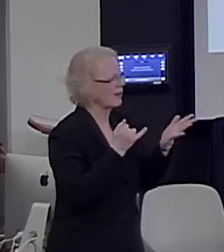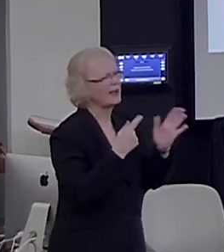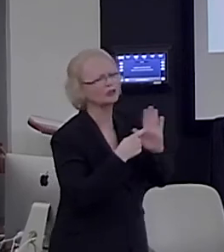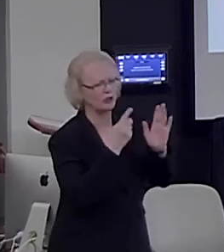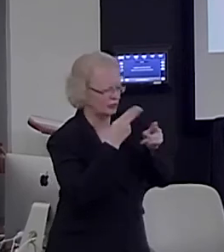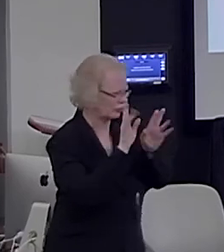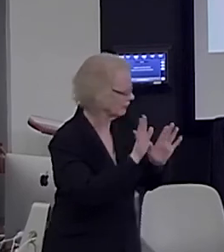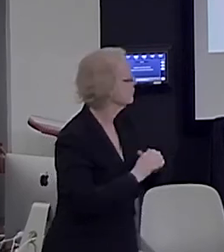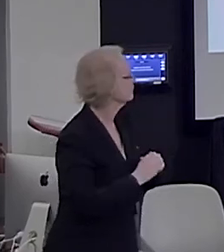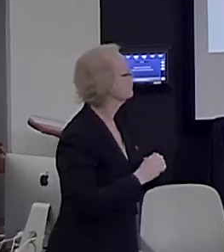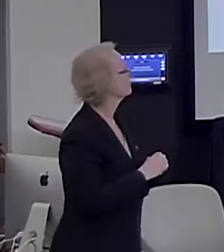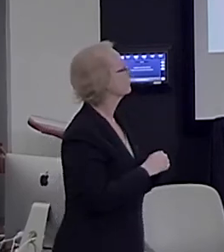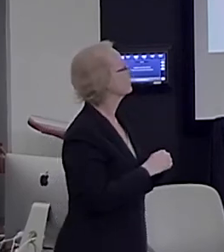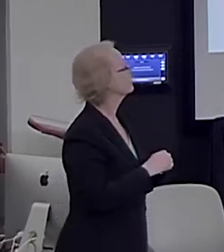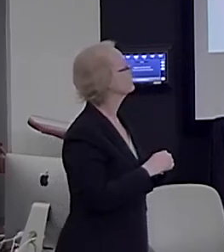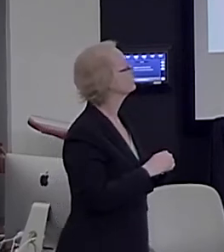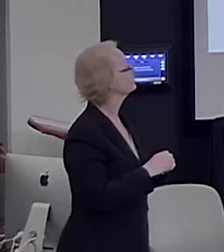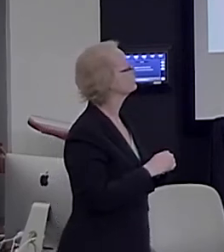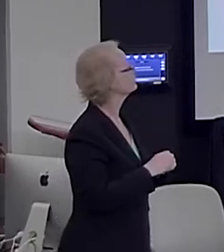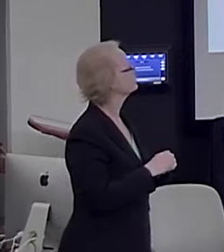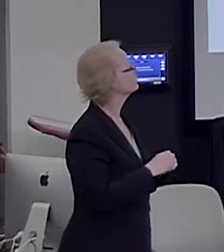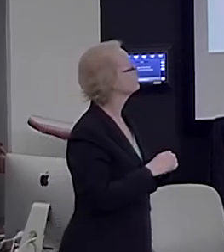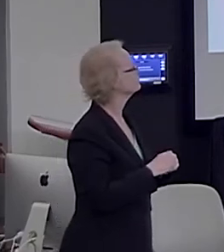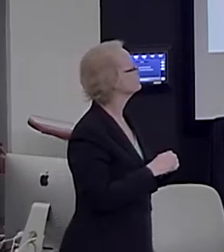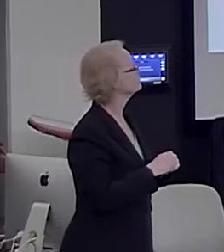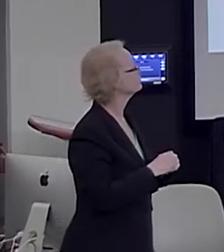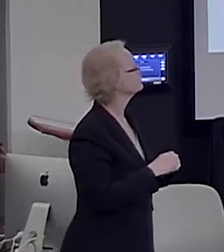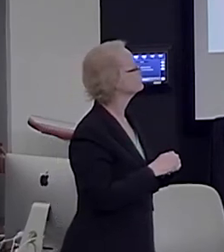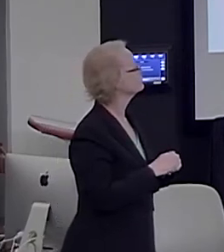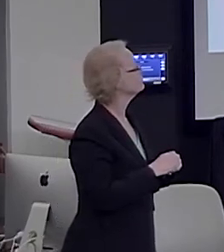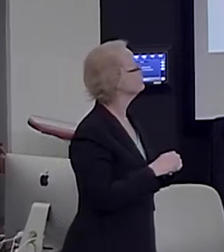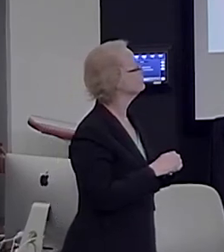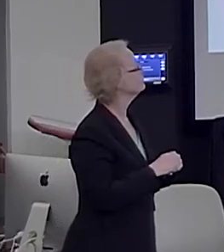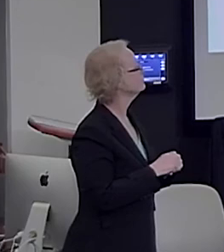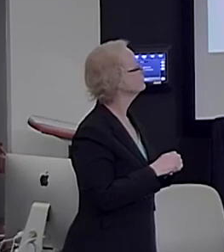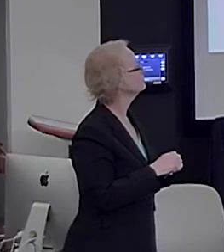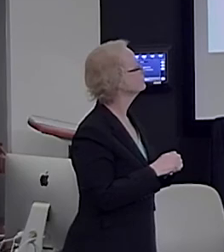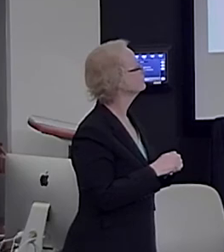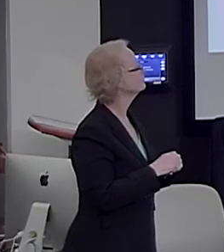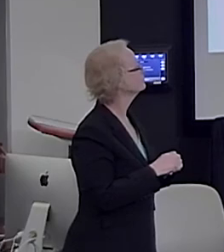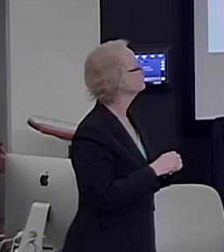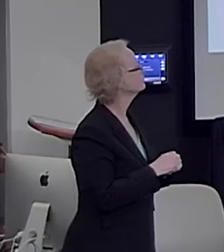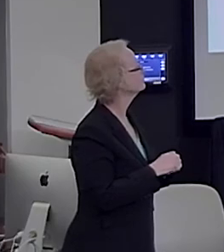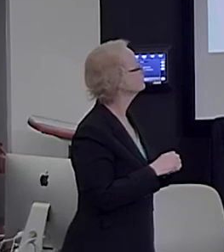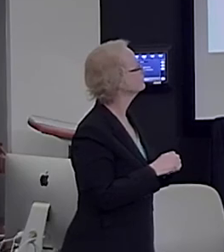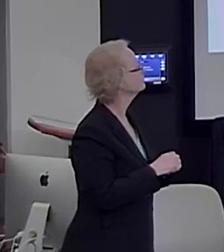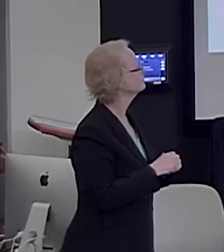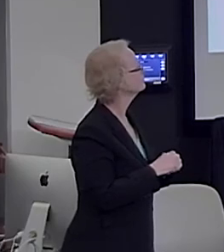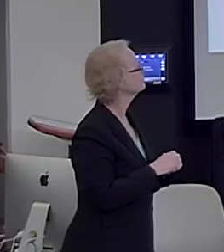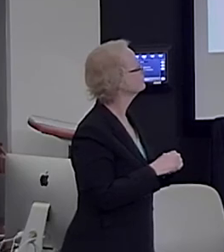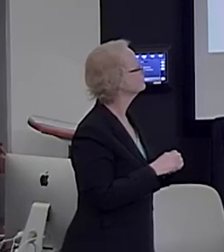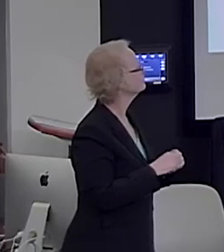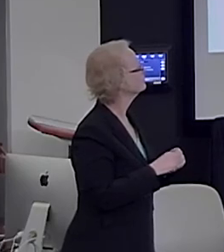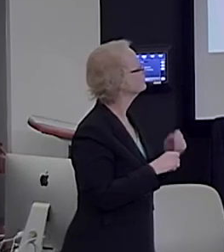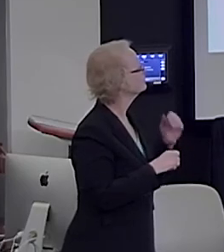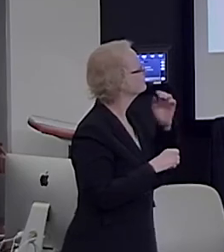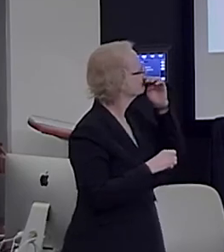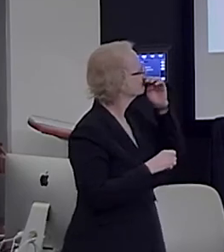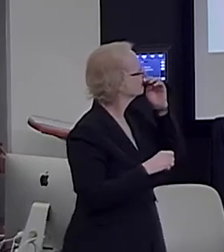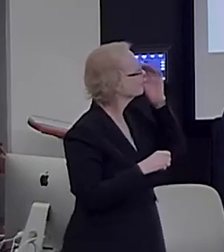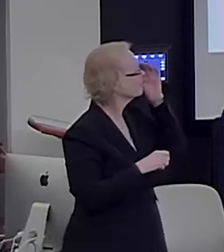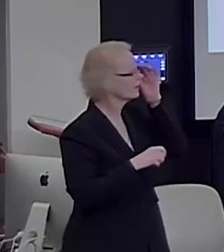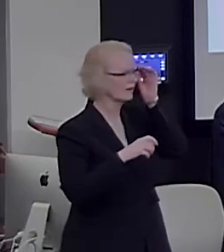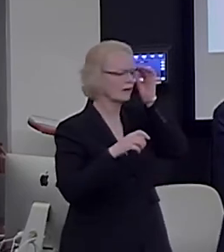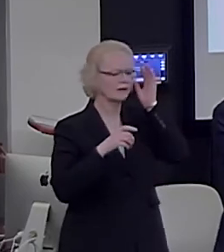in the background, you have what happens with a random sequence. We shouldn't call it random. It's one without any geometrical regularity.